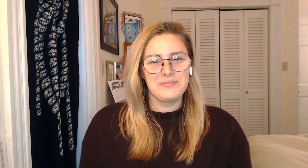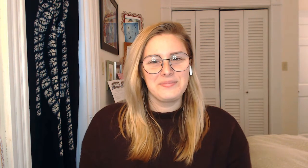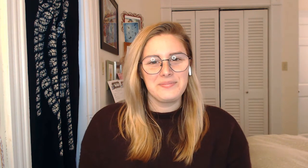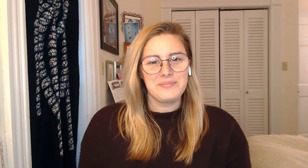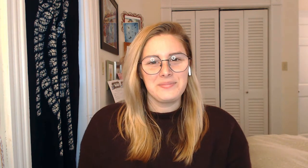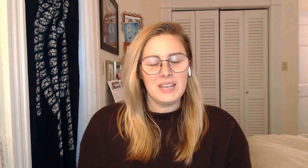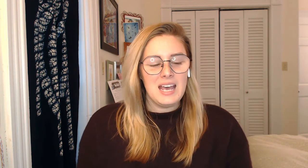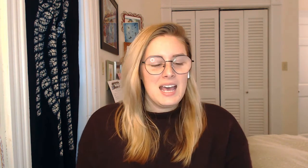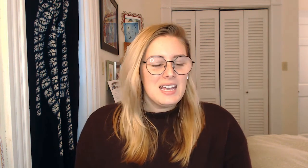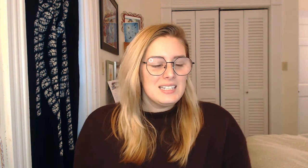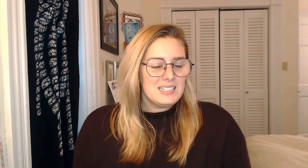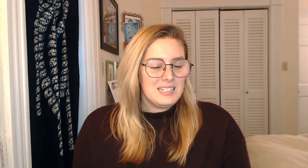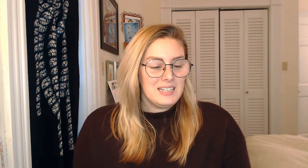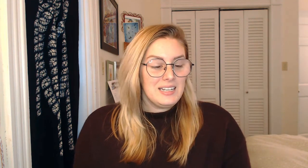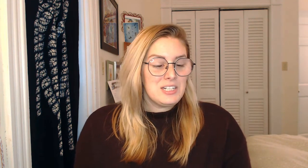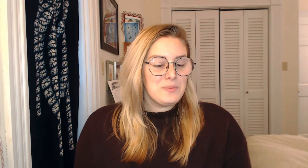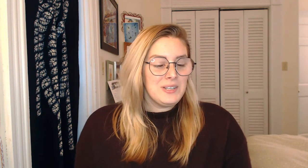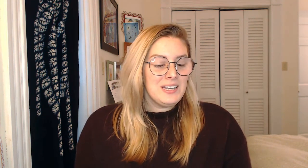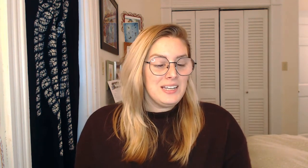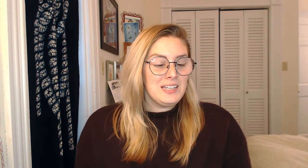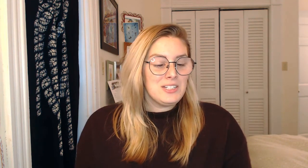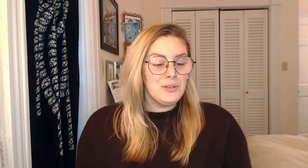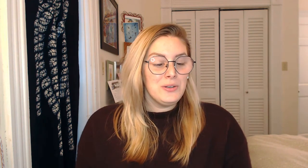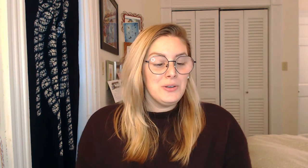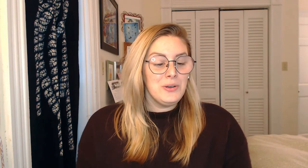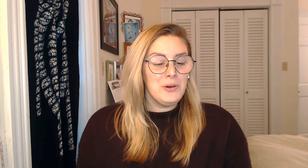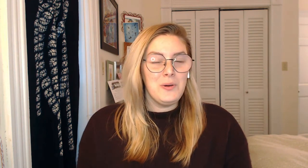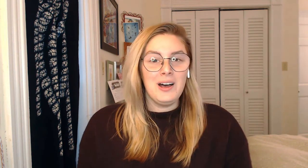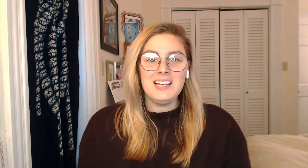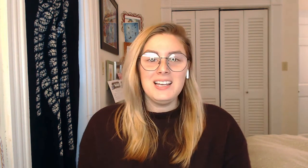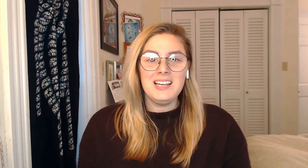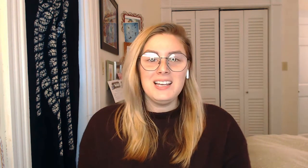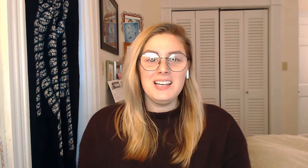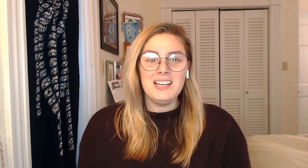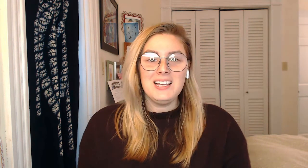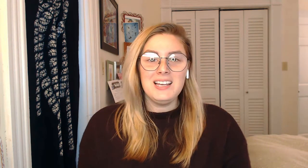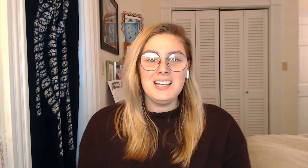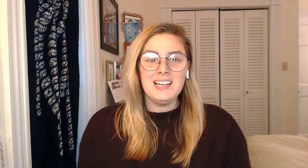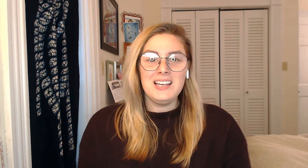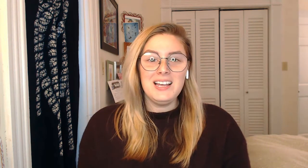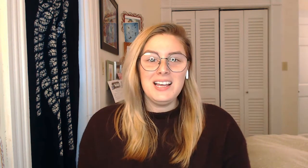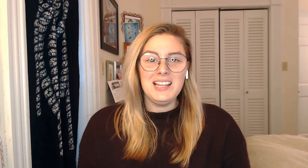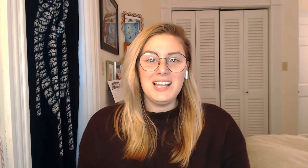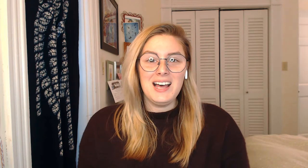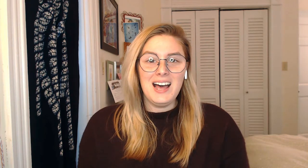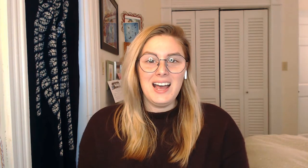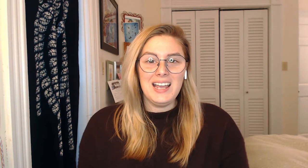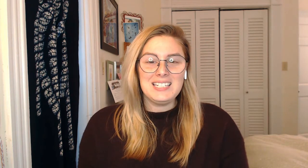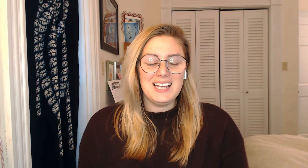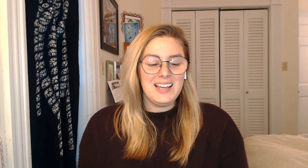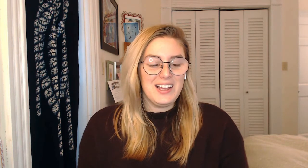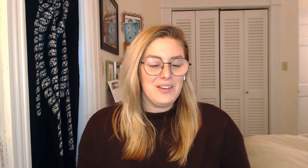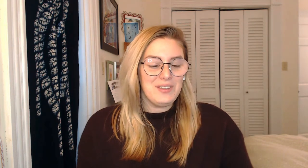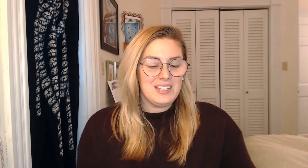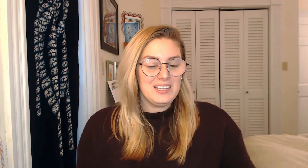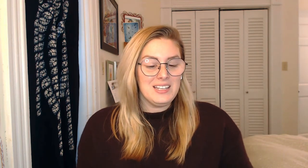Teach me to walk in the light of His